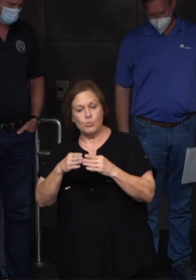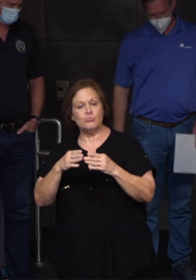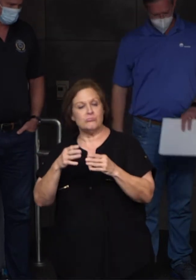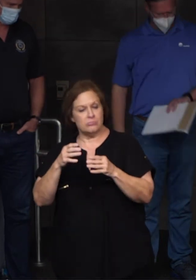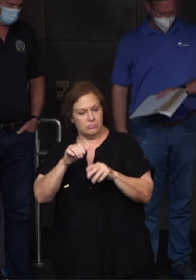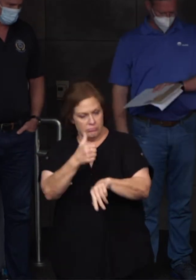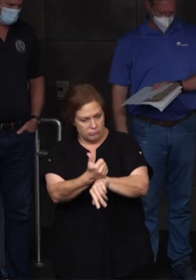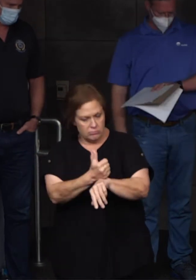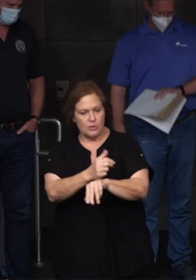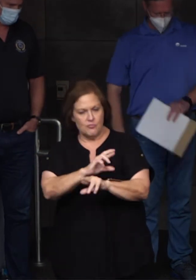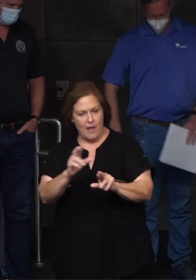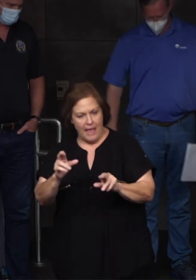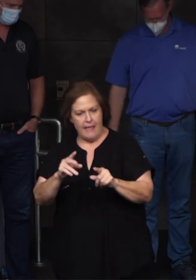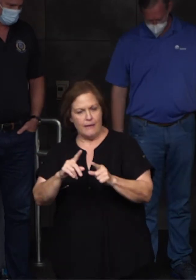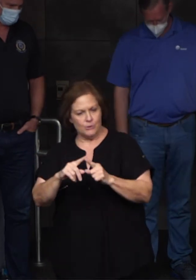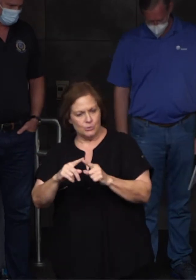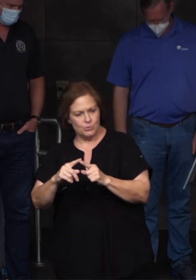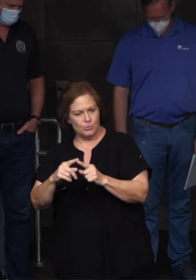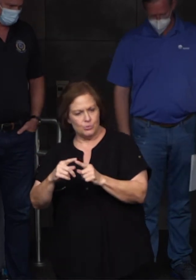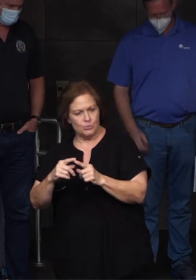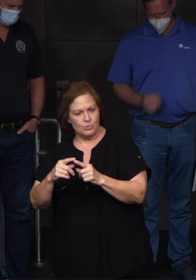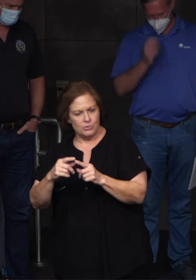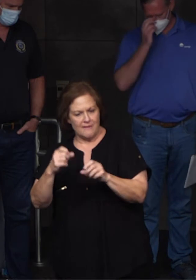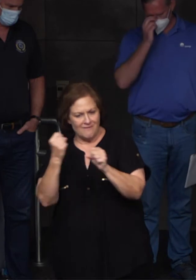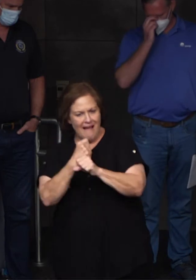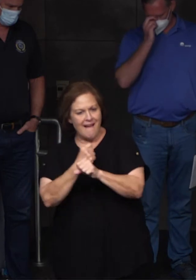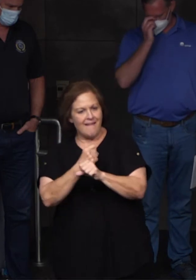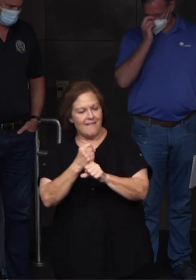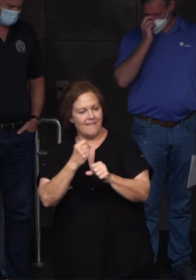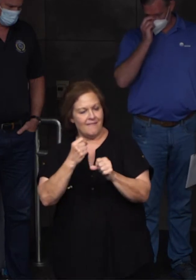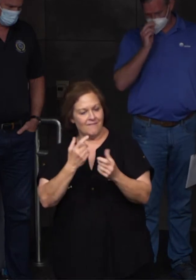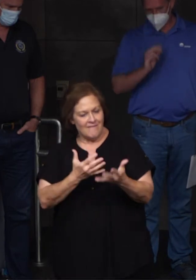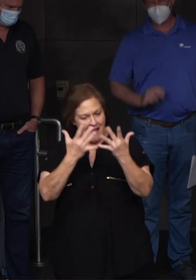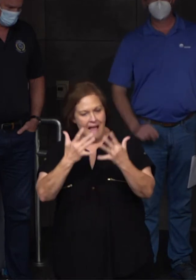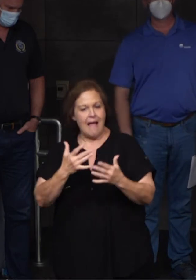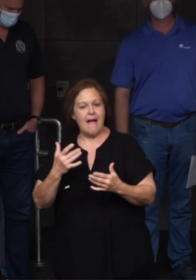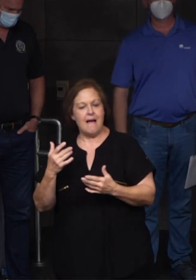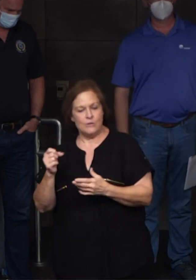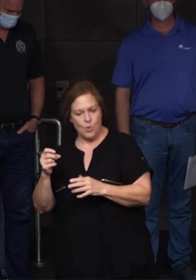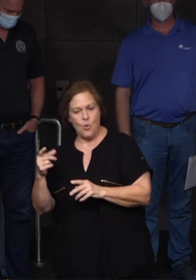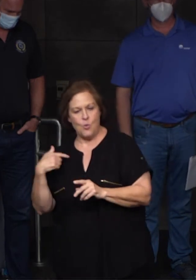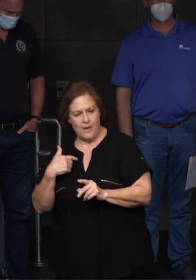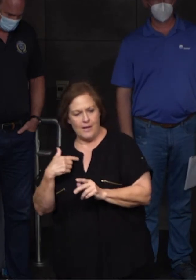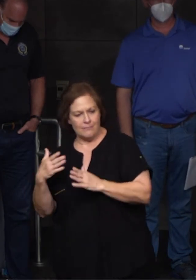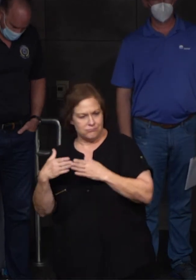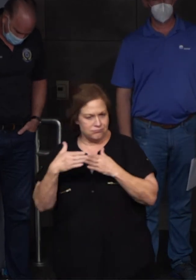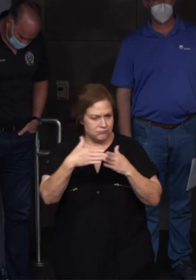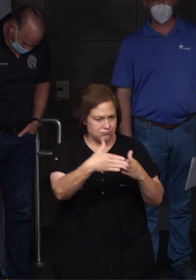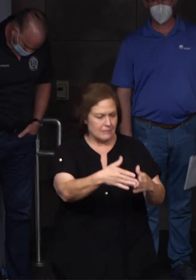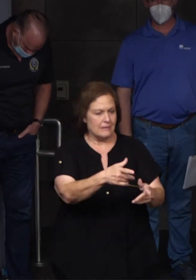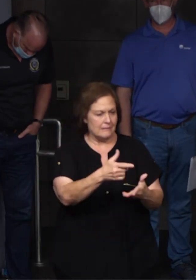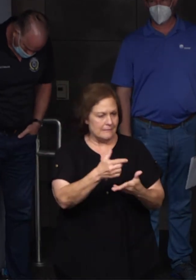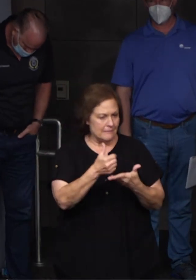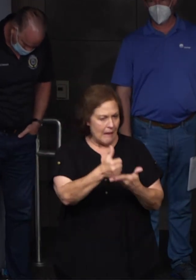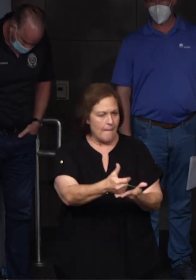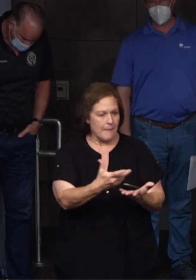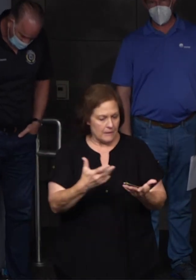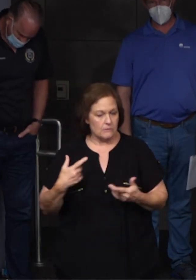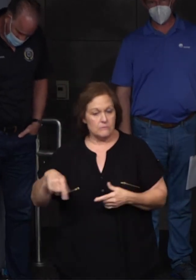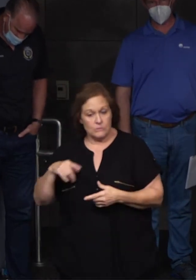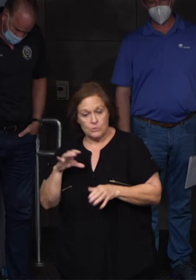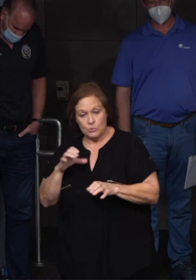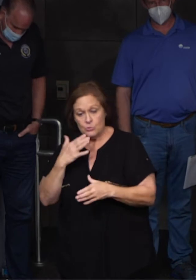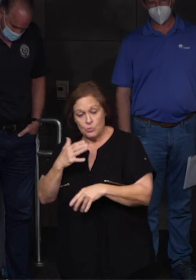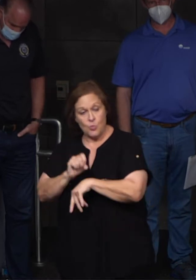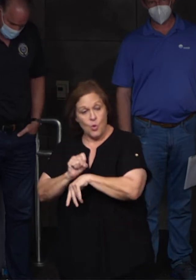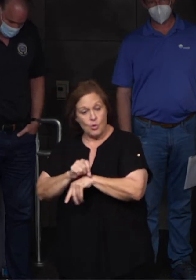the waterway in order to try to fight that fire and prevent additional losses of homes over there. You know, good work during the